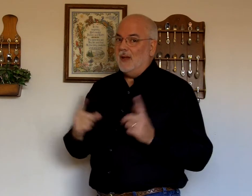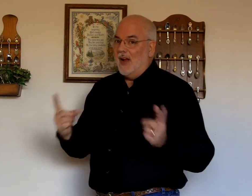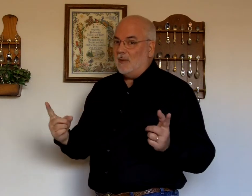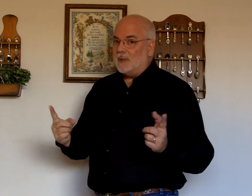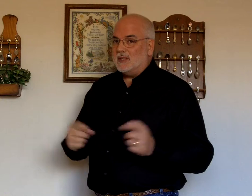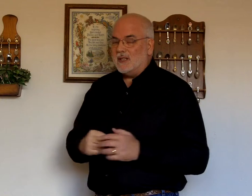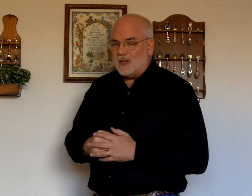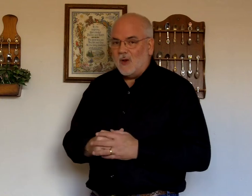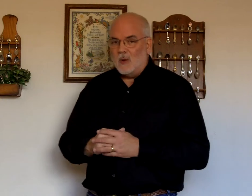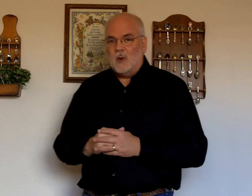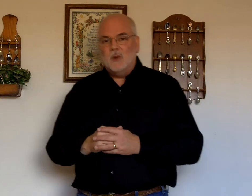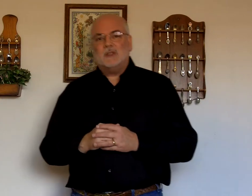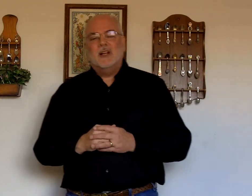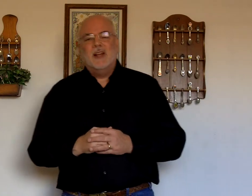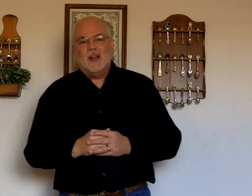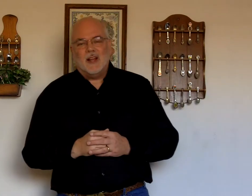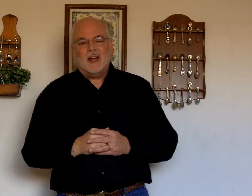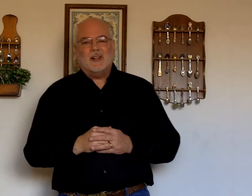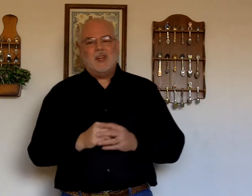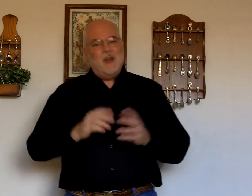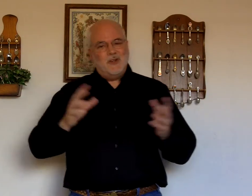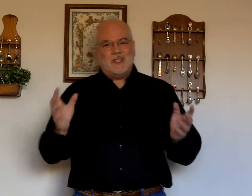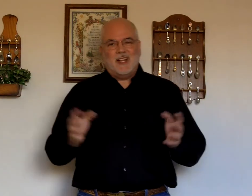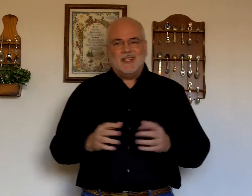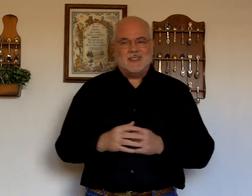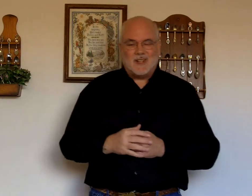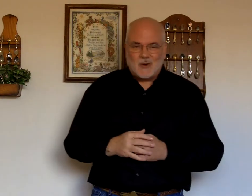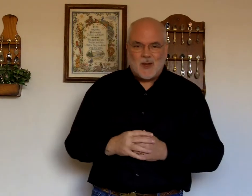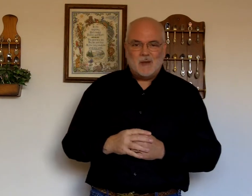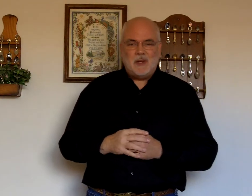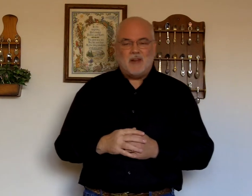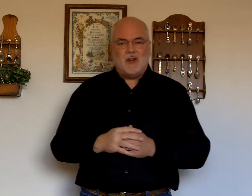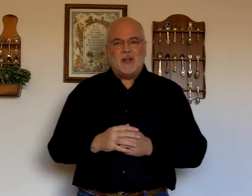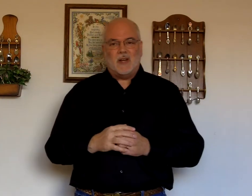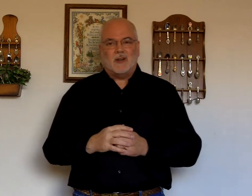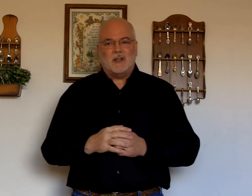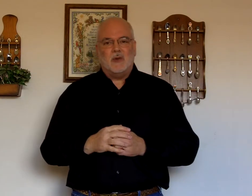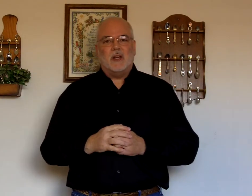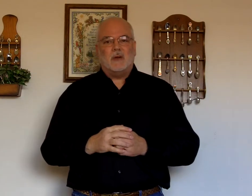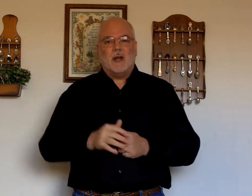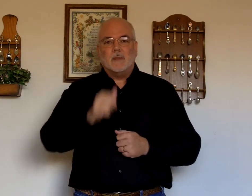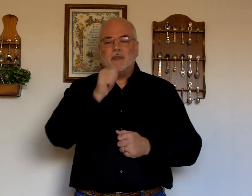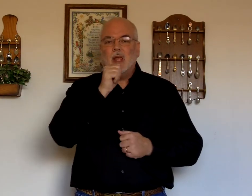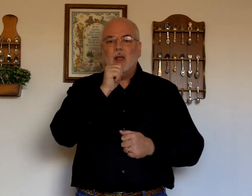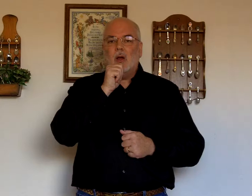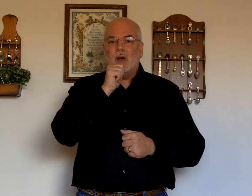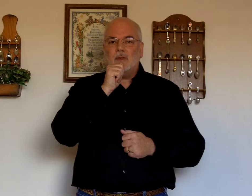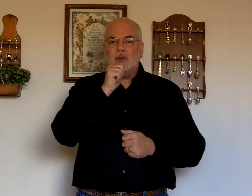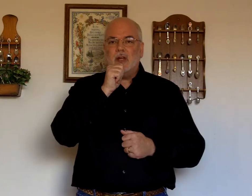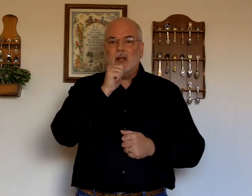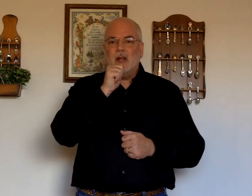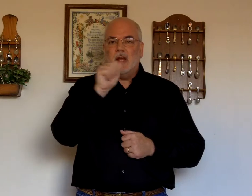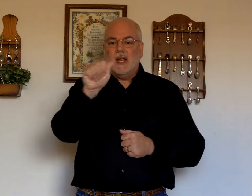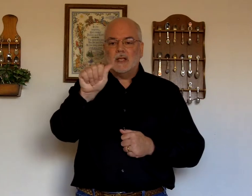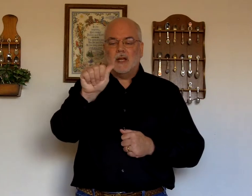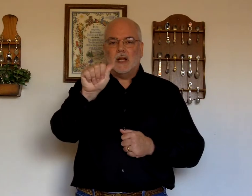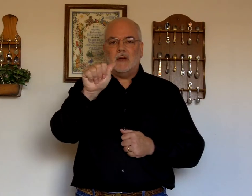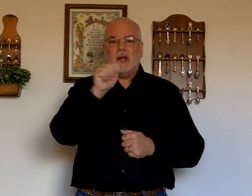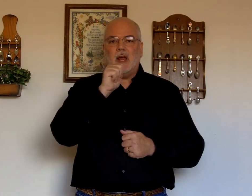opposites, almost, changes things quite a bit if you don't get it right. Off the chin. It's the letter A